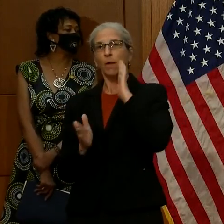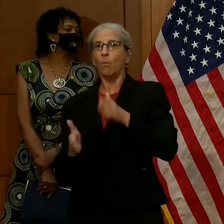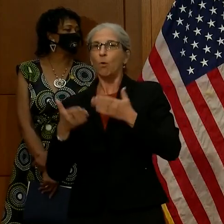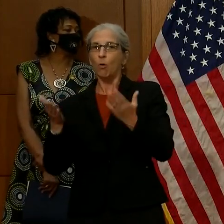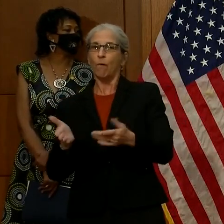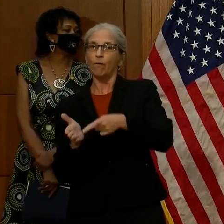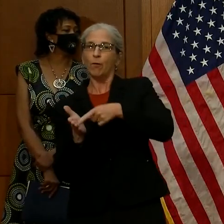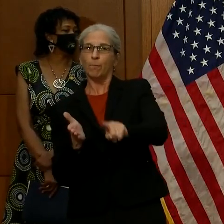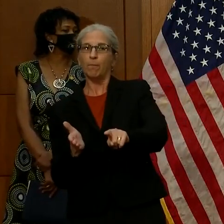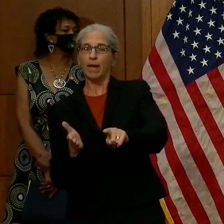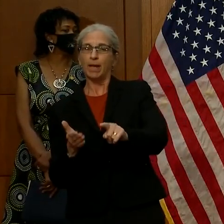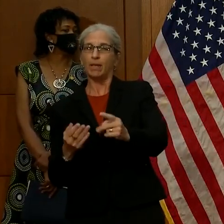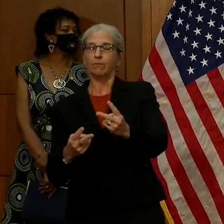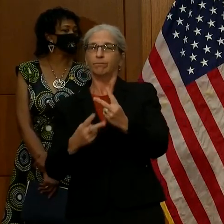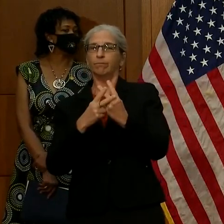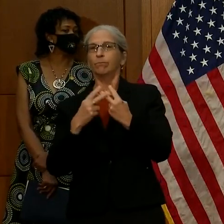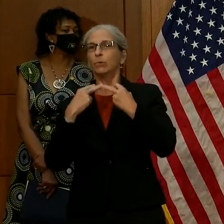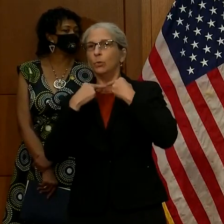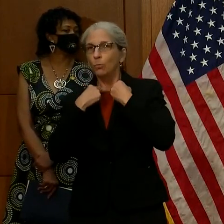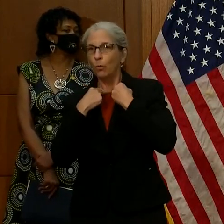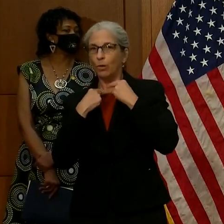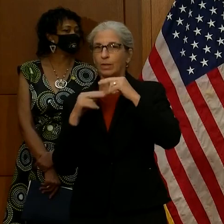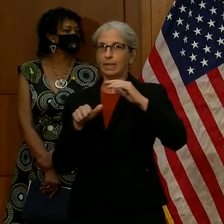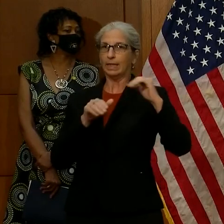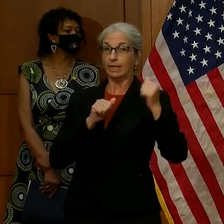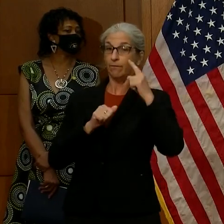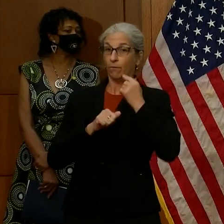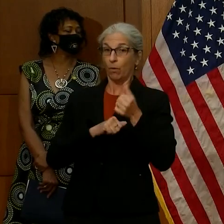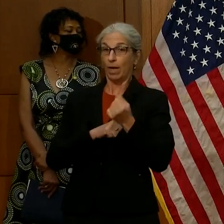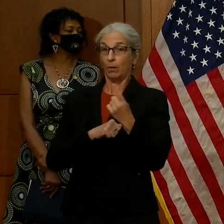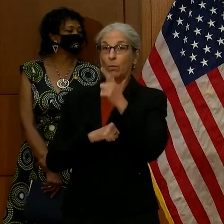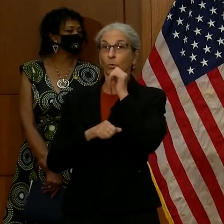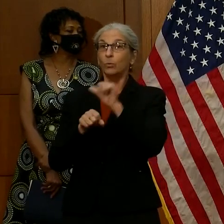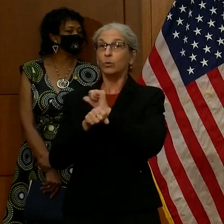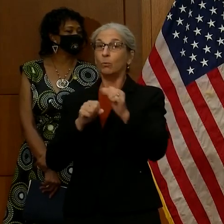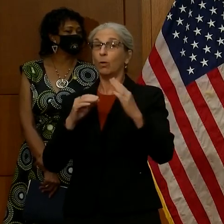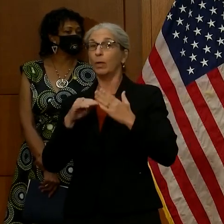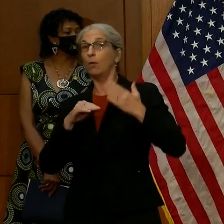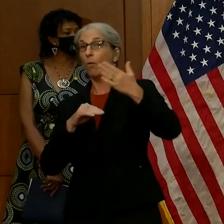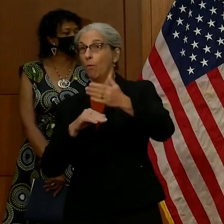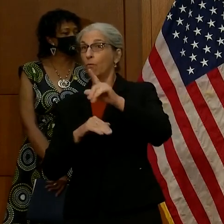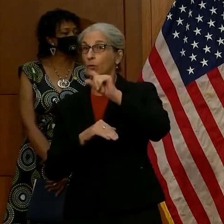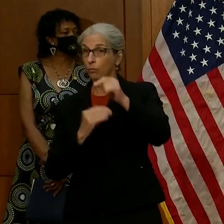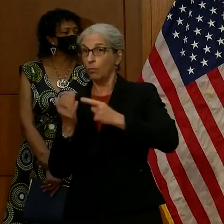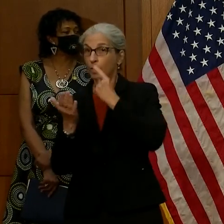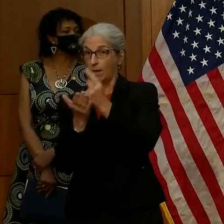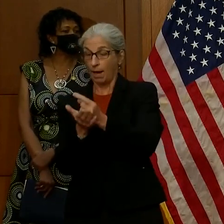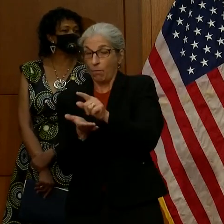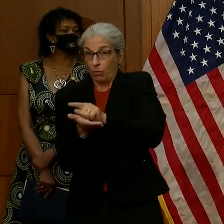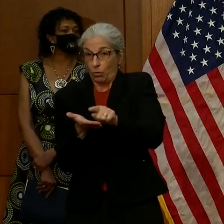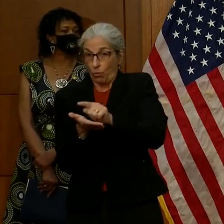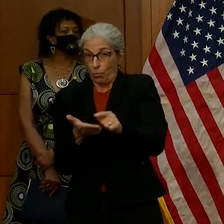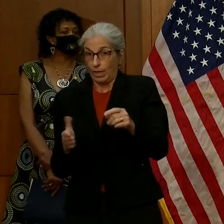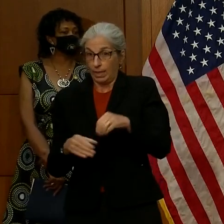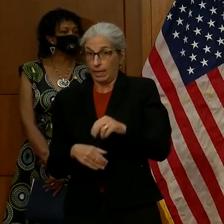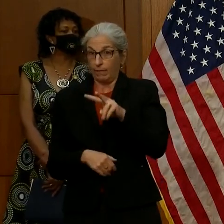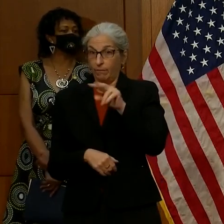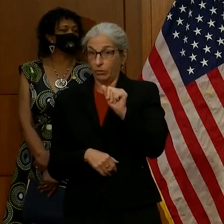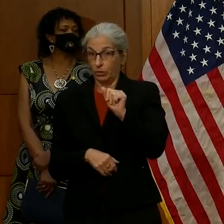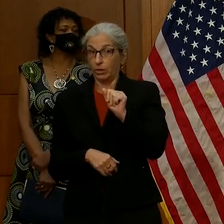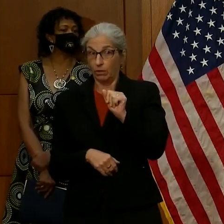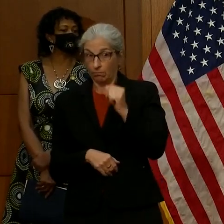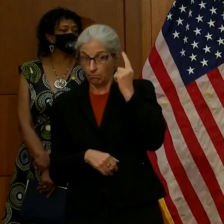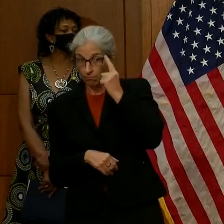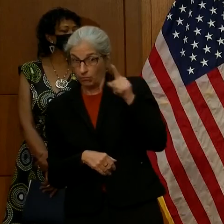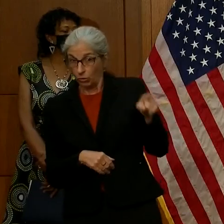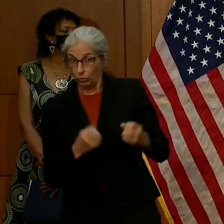leave to anyone working over 20 hours a week in Virginia. And I'm wondering if you support that bill. Yeah, I'll give you